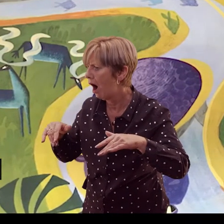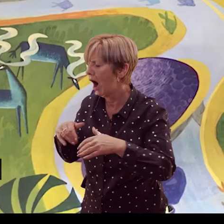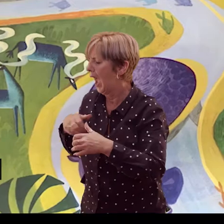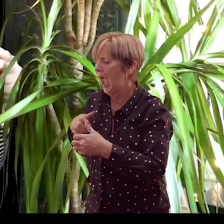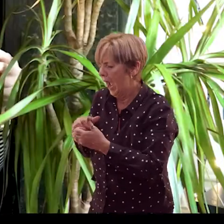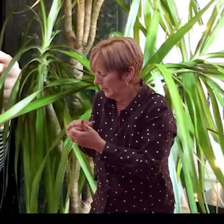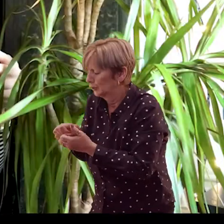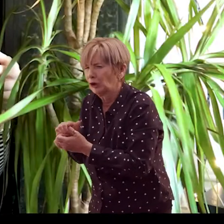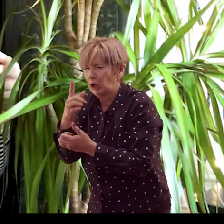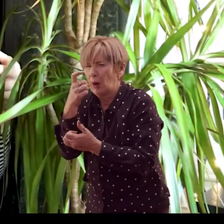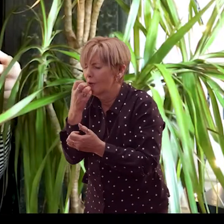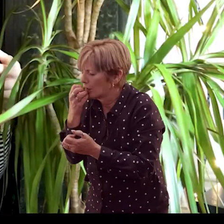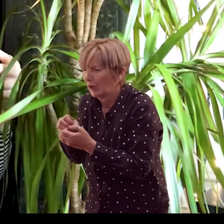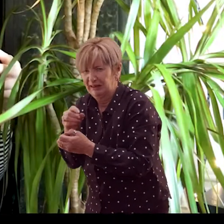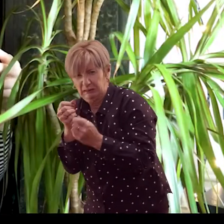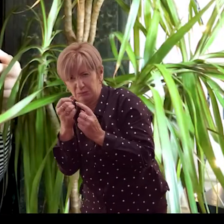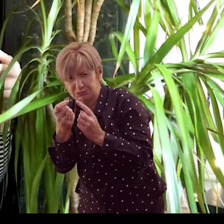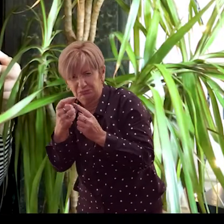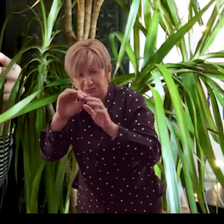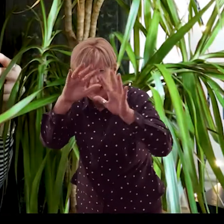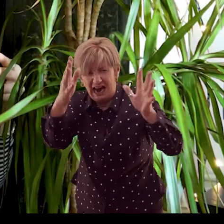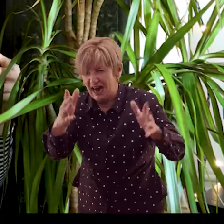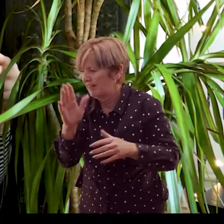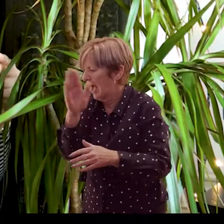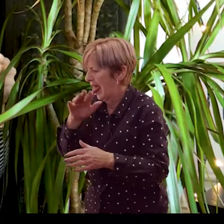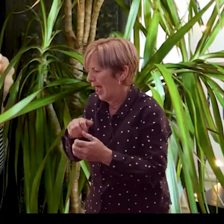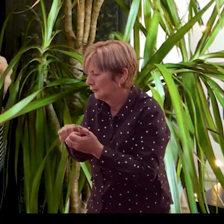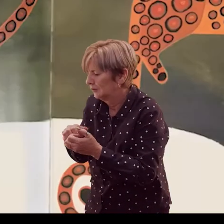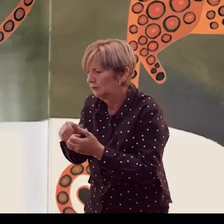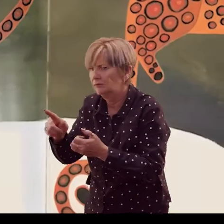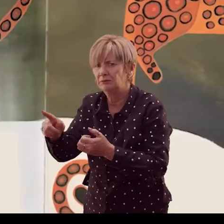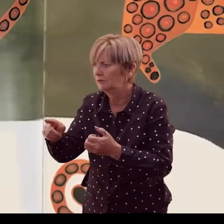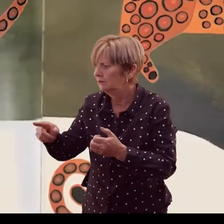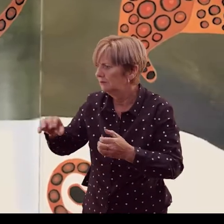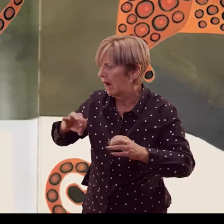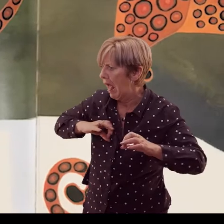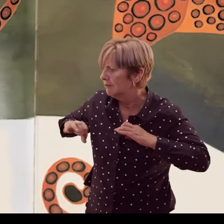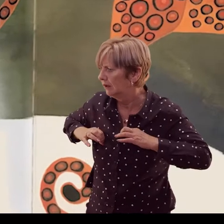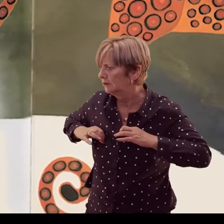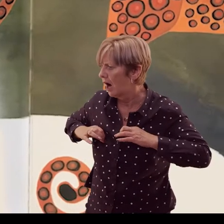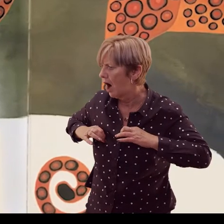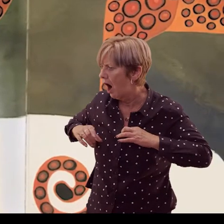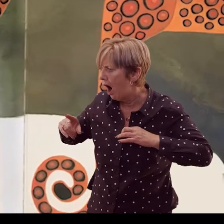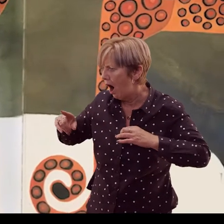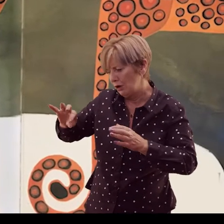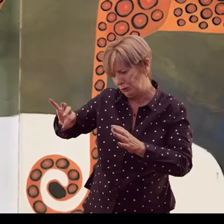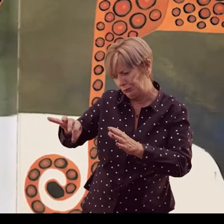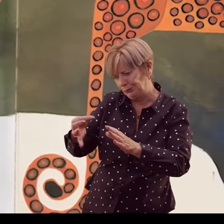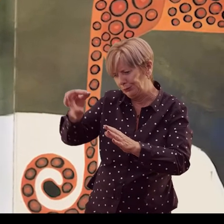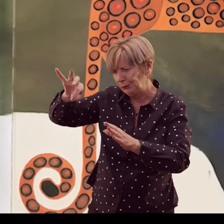bite not far from the cave, he watched Leopard finish her sewing. Leopard, as careful as usual, had sewn the most splendid